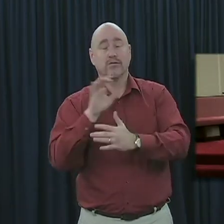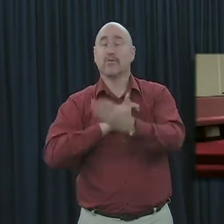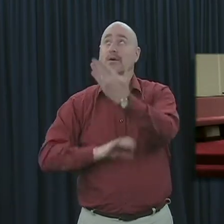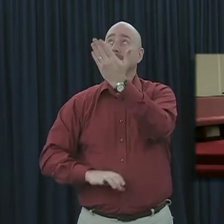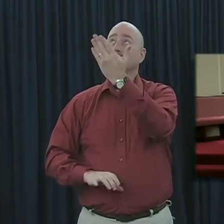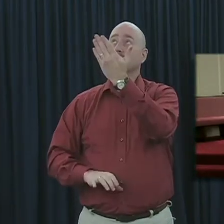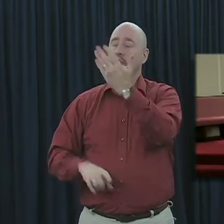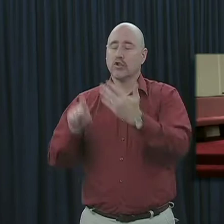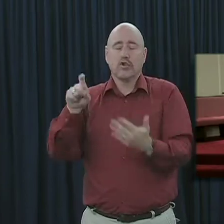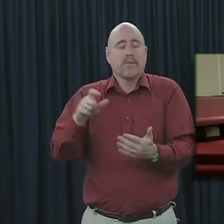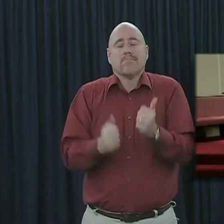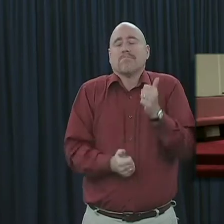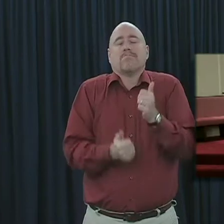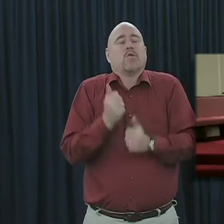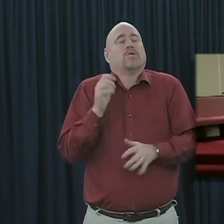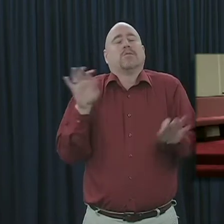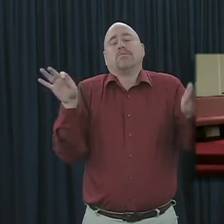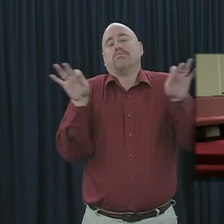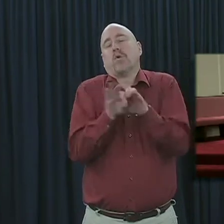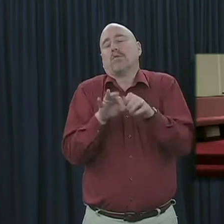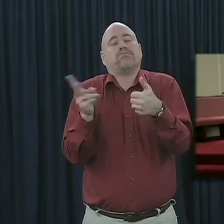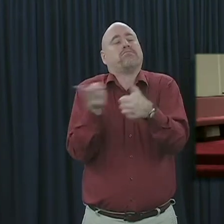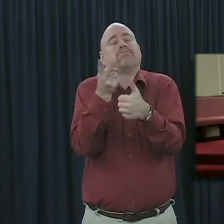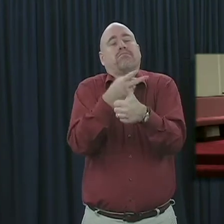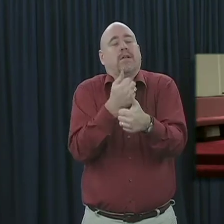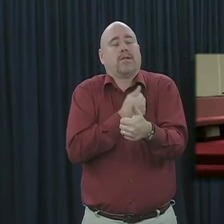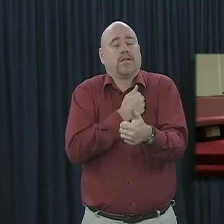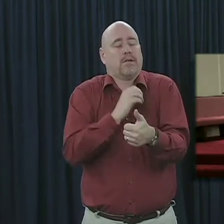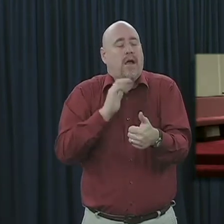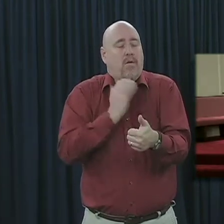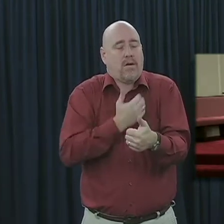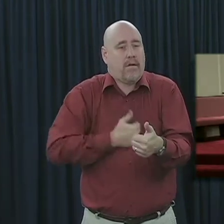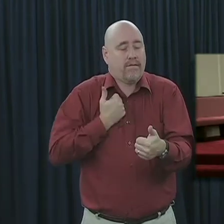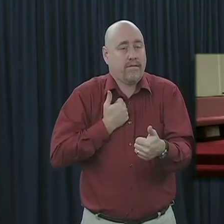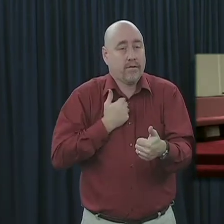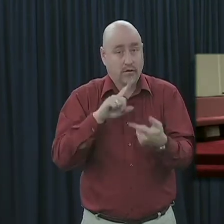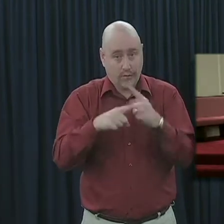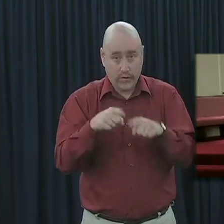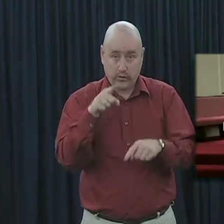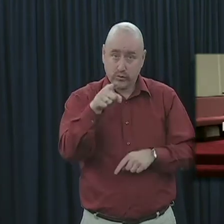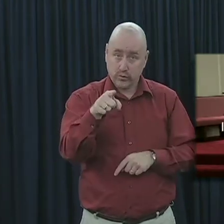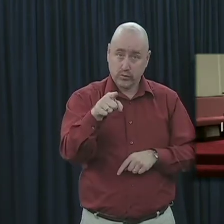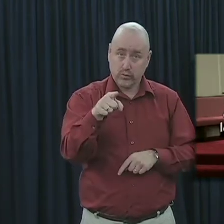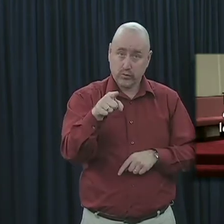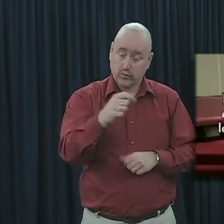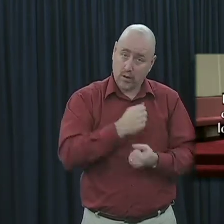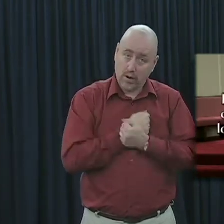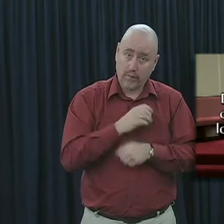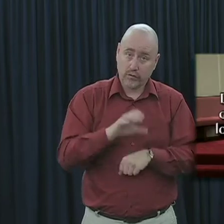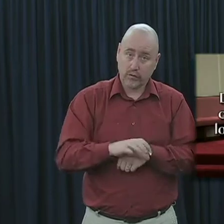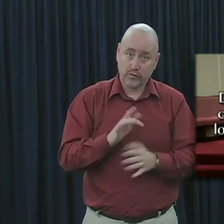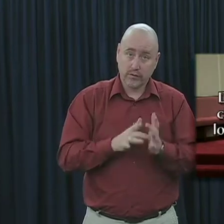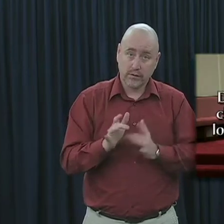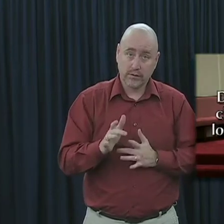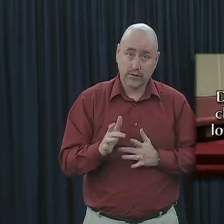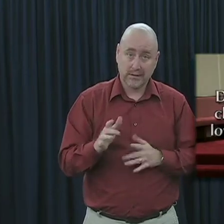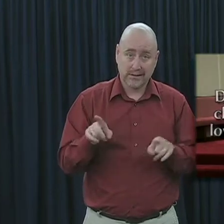Christ ought to be the most important thing in our lives. So I ask you, friend, do you love the church of Jesus as